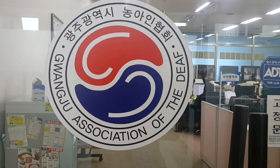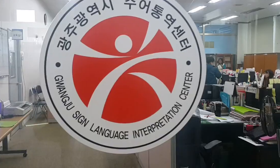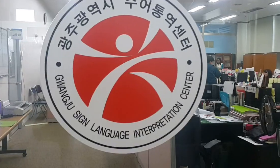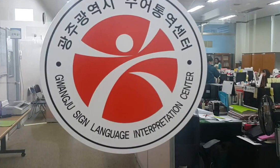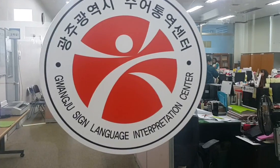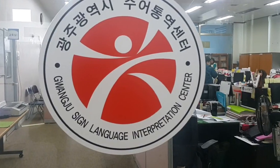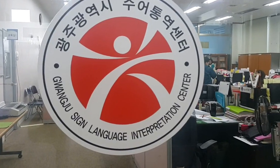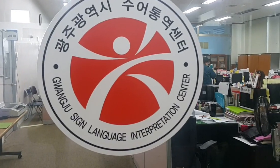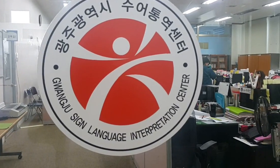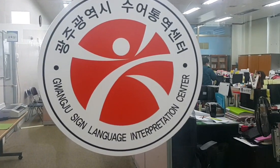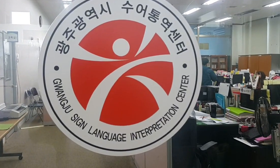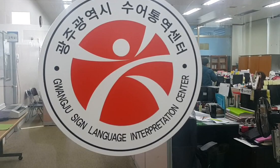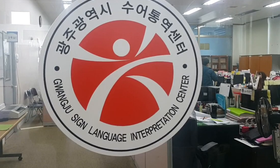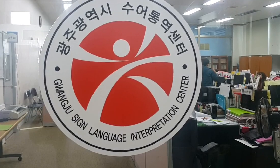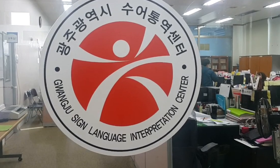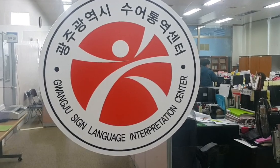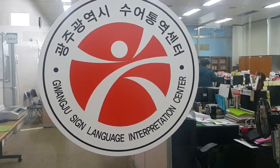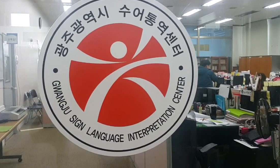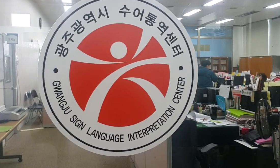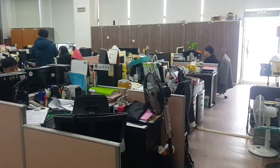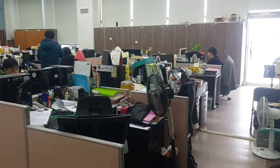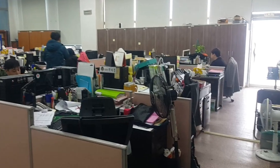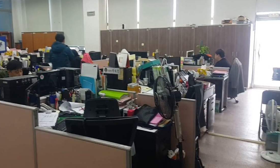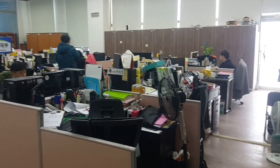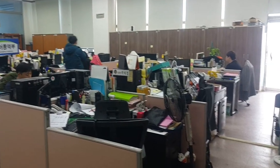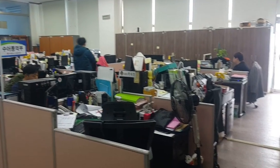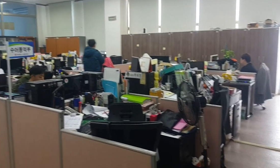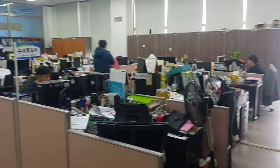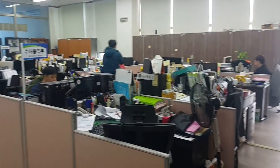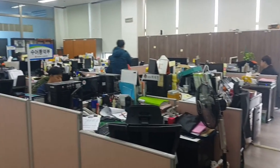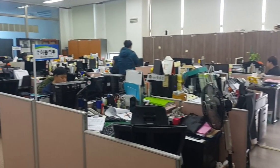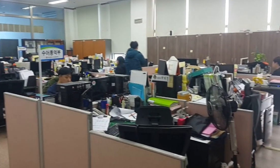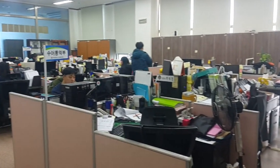I'm I'm happy. I'm happy. We I'm Thank